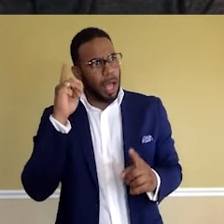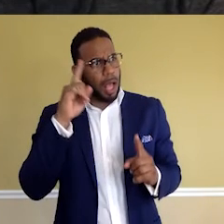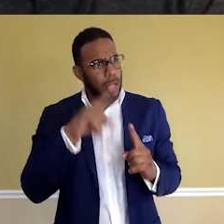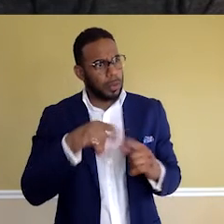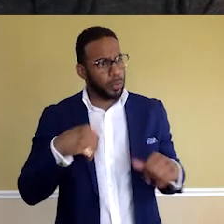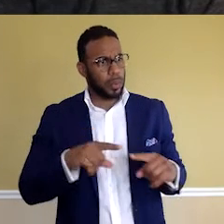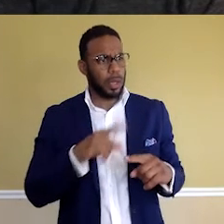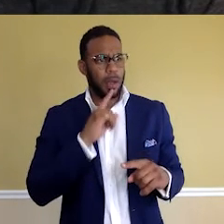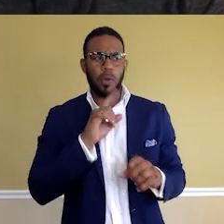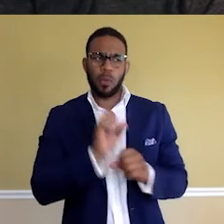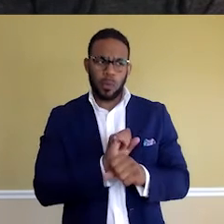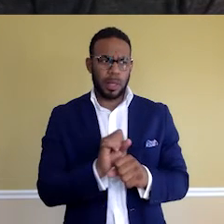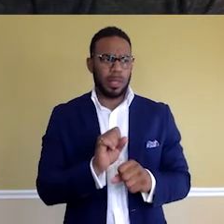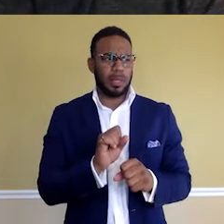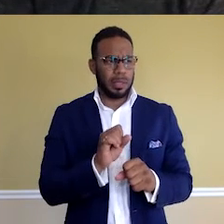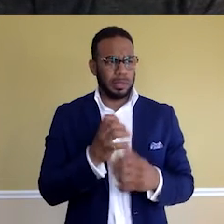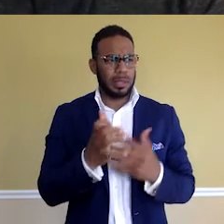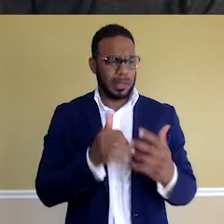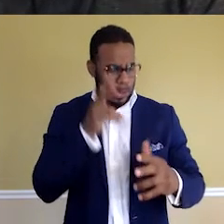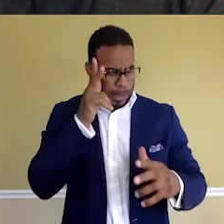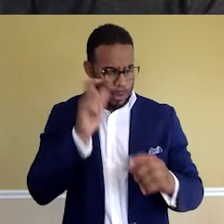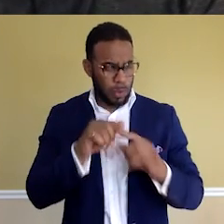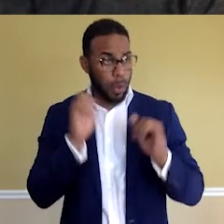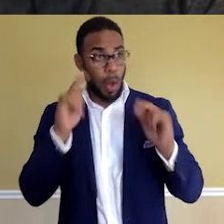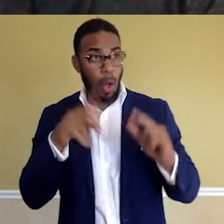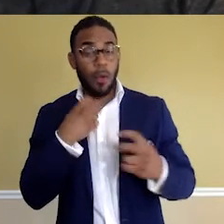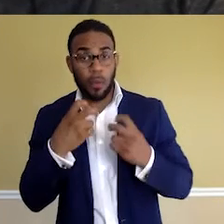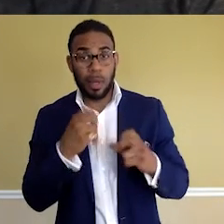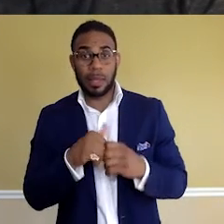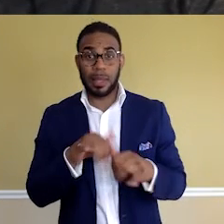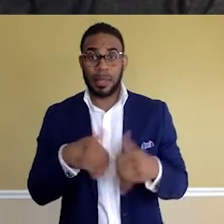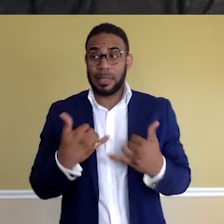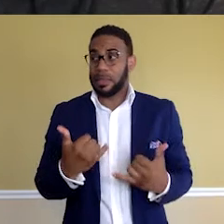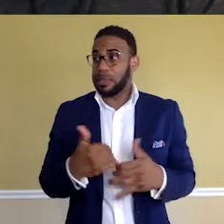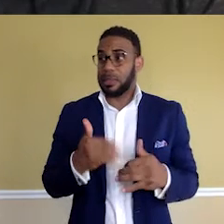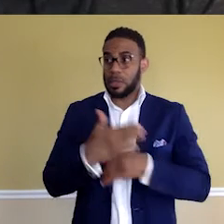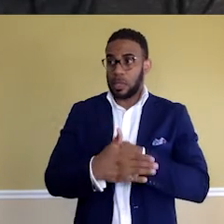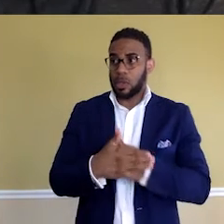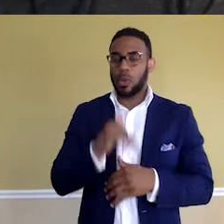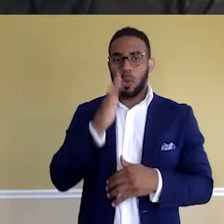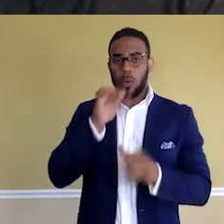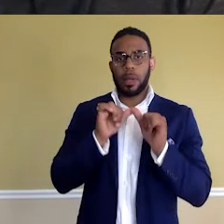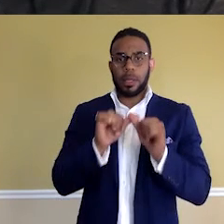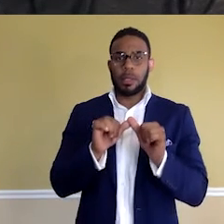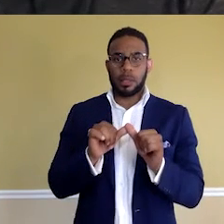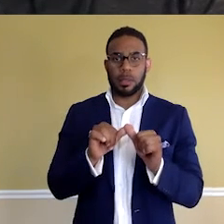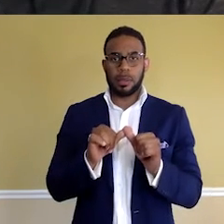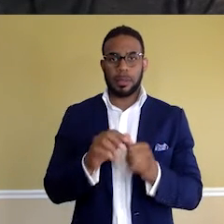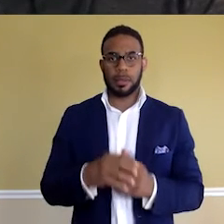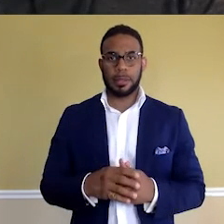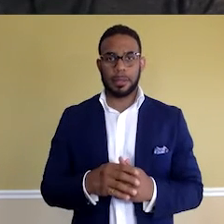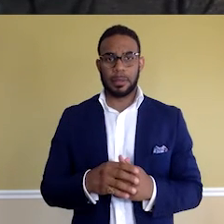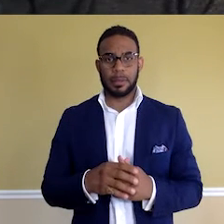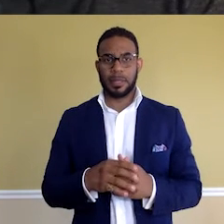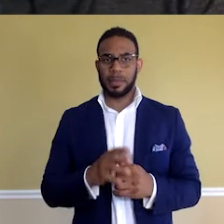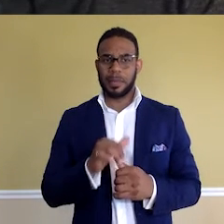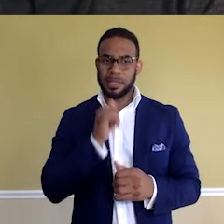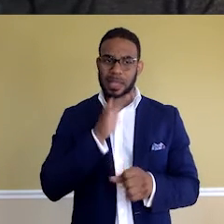really kind of listening to all the voices that exist in this country, we're going to continue to see turmoil. But it's not enough for me to just